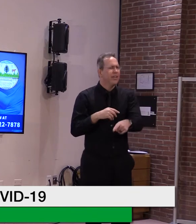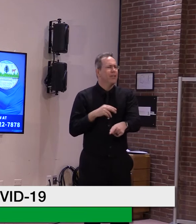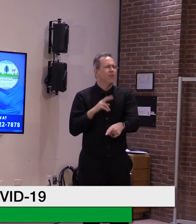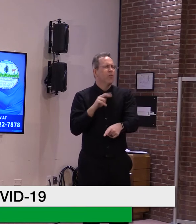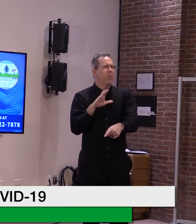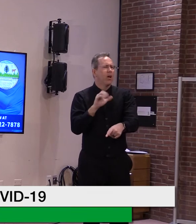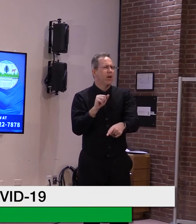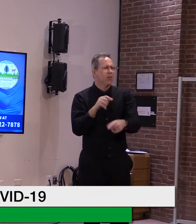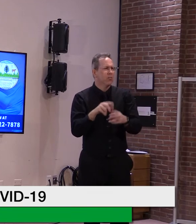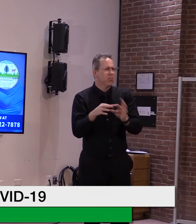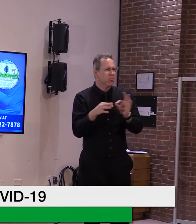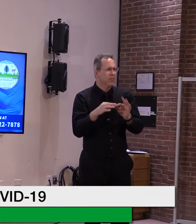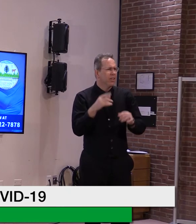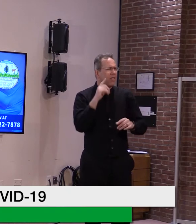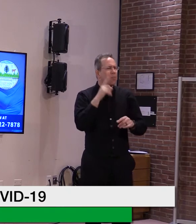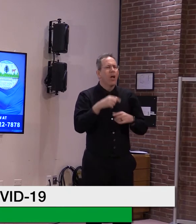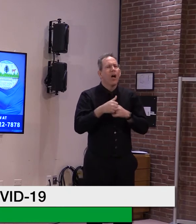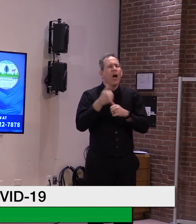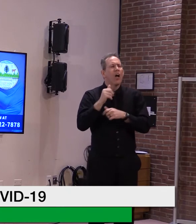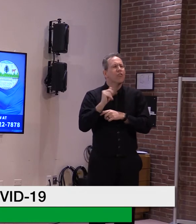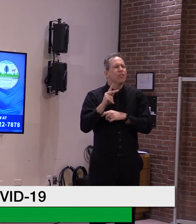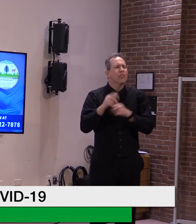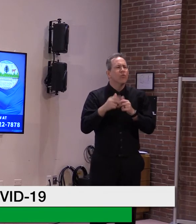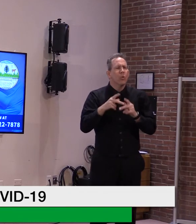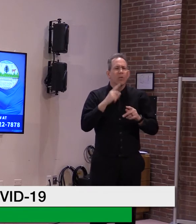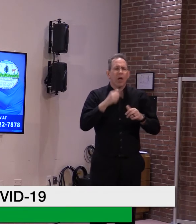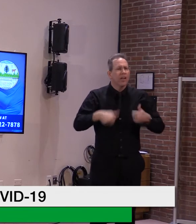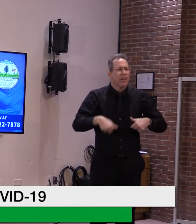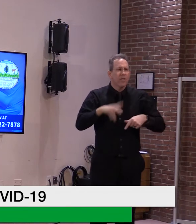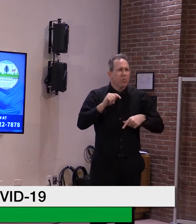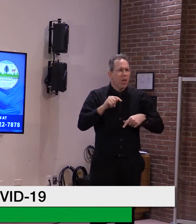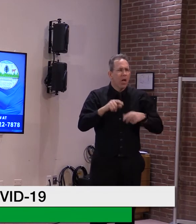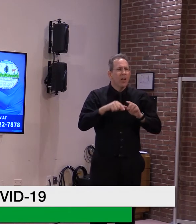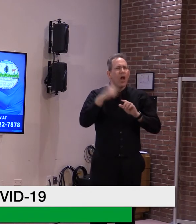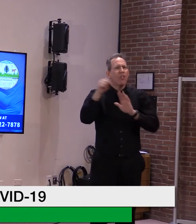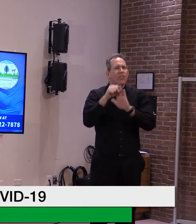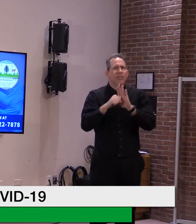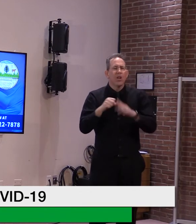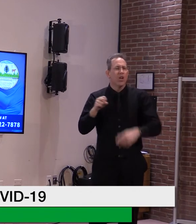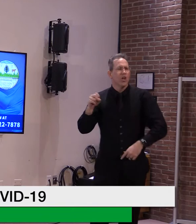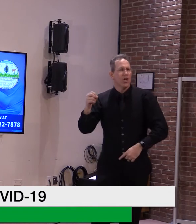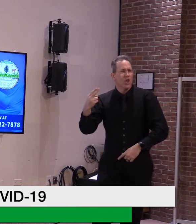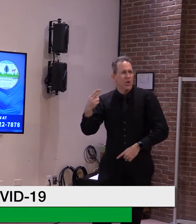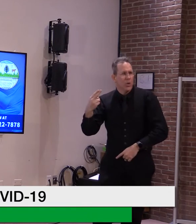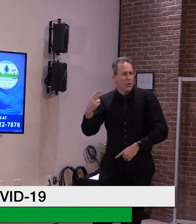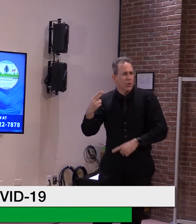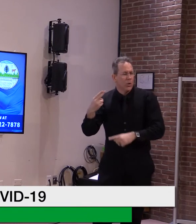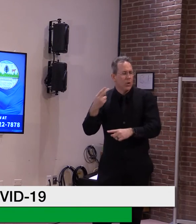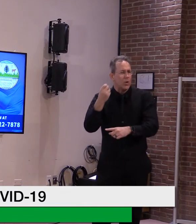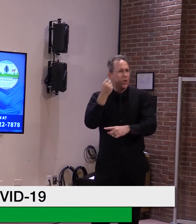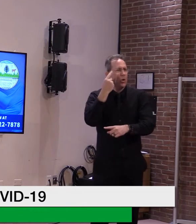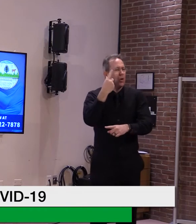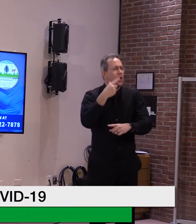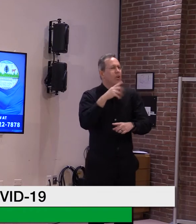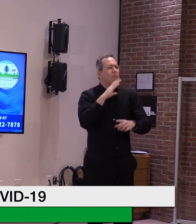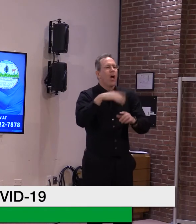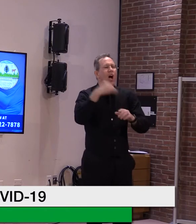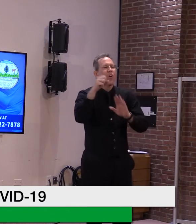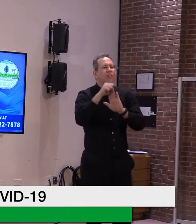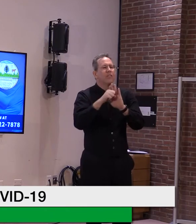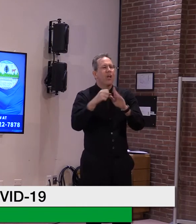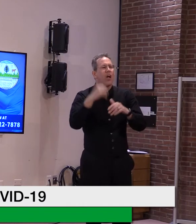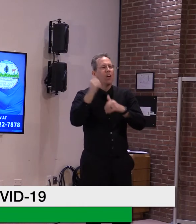not the instant versus out of state. Oh, I'm sorry. And what's, what's the question about high risk?